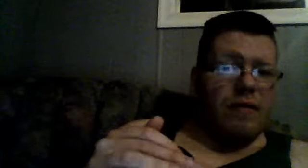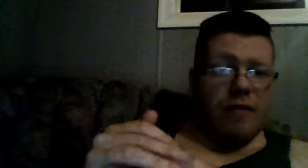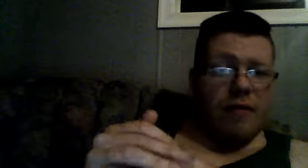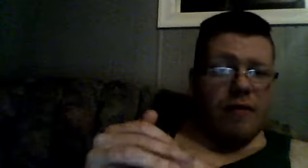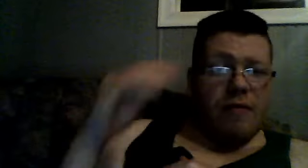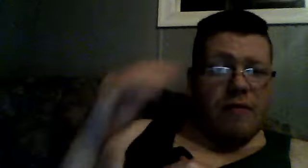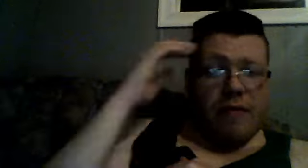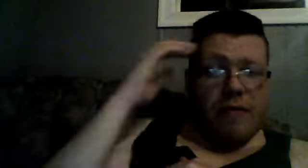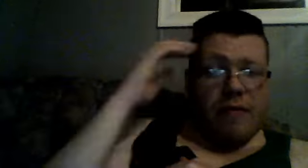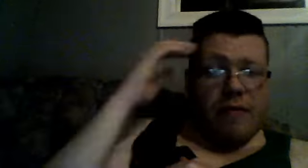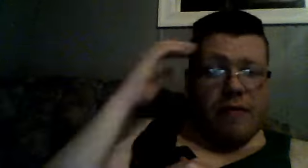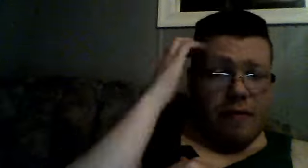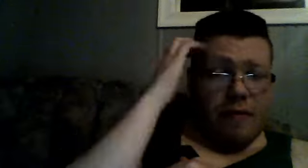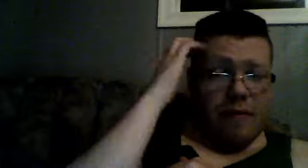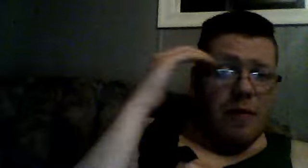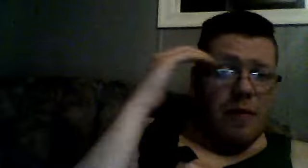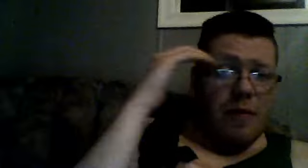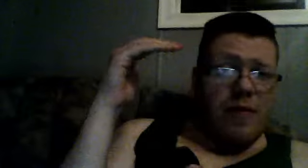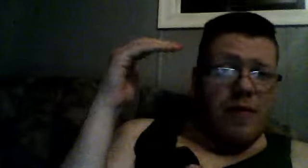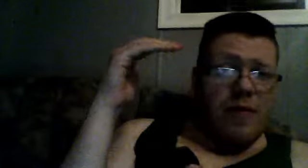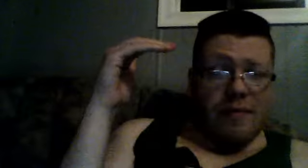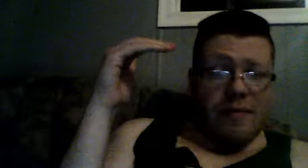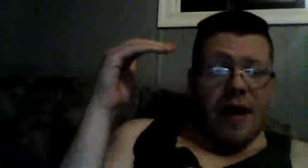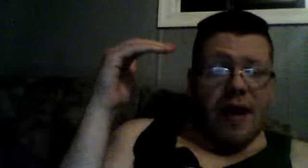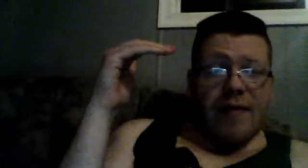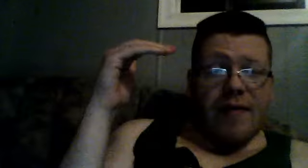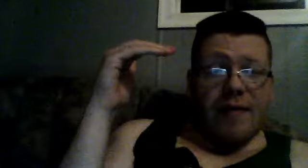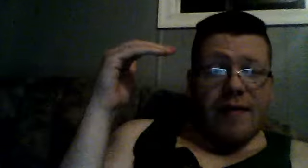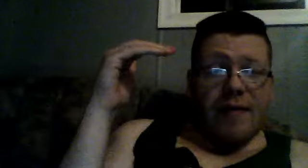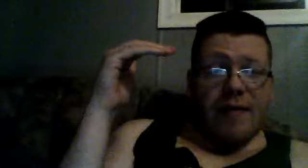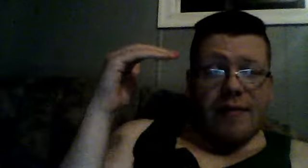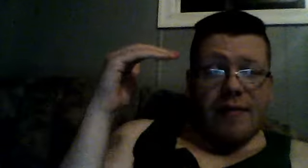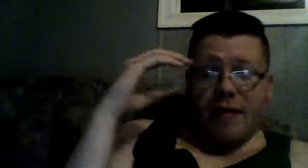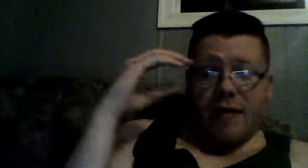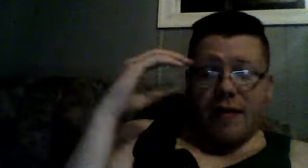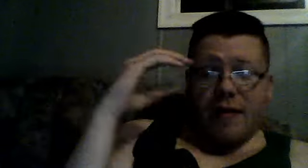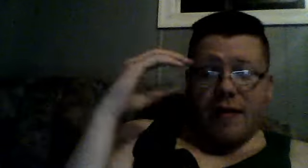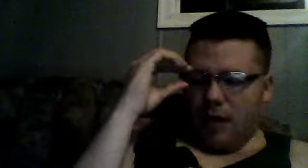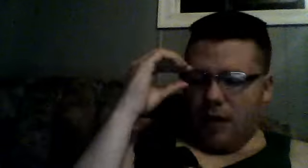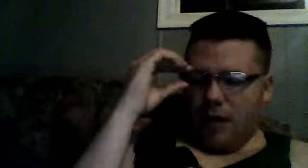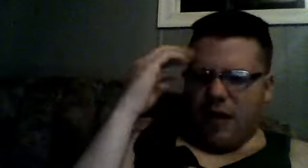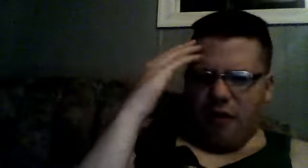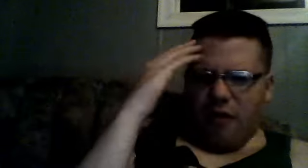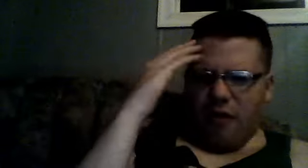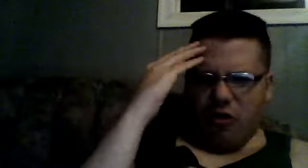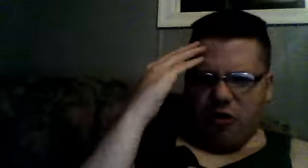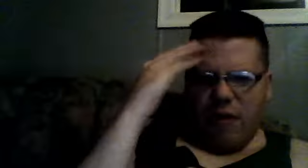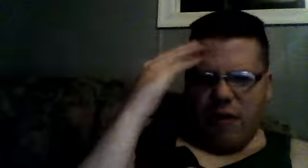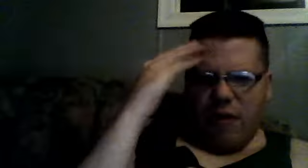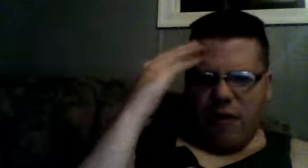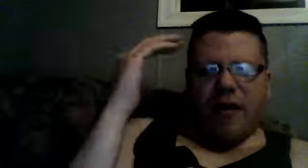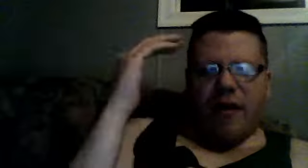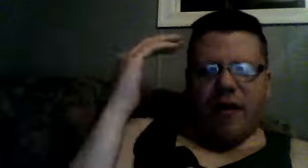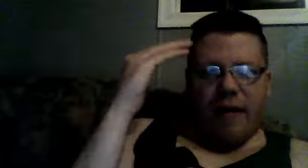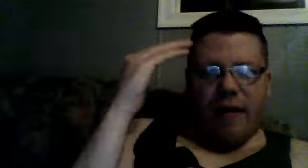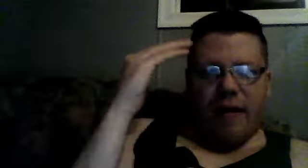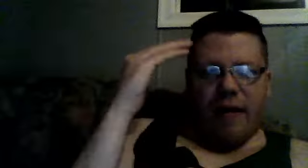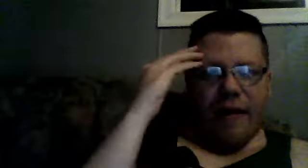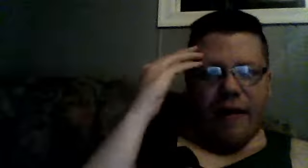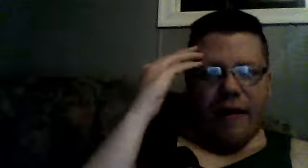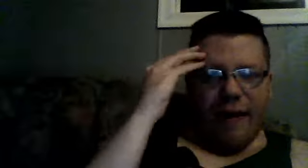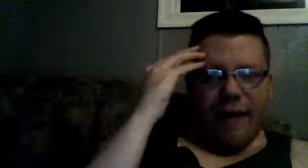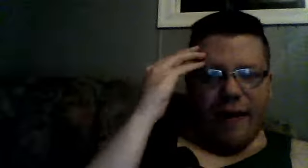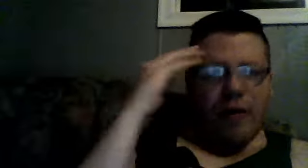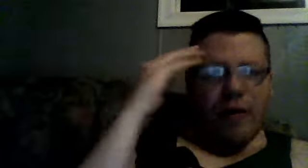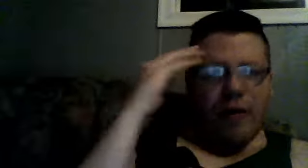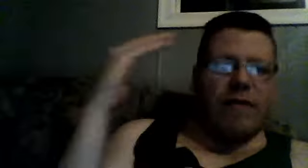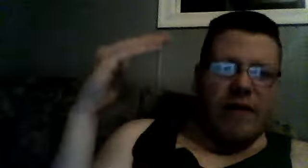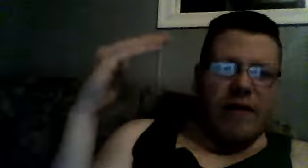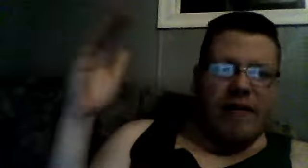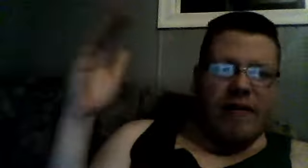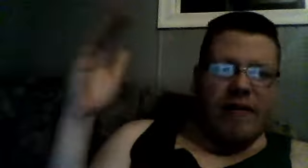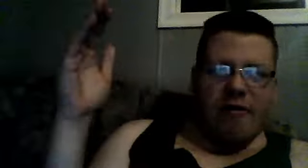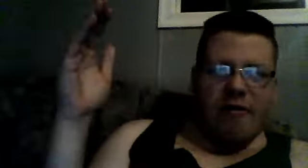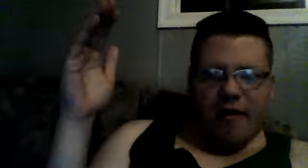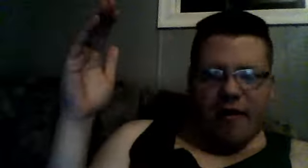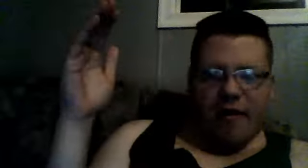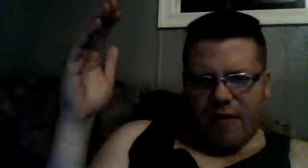I have I've seen, were, actually, based on, had a, a, a spin-off TV series, that lasted,